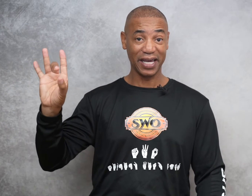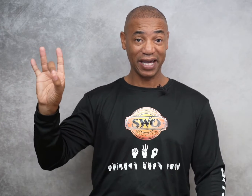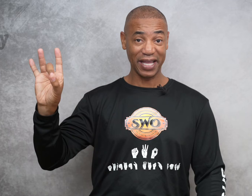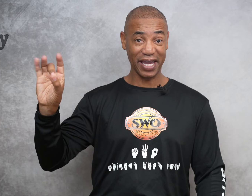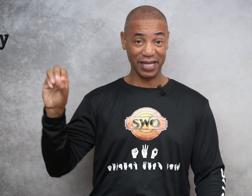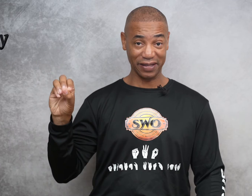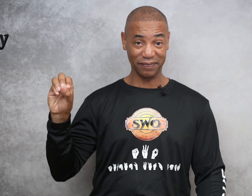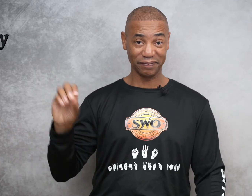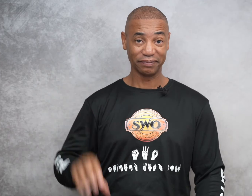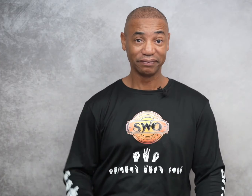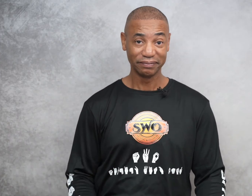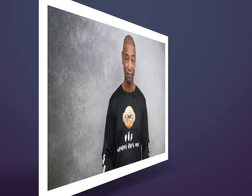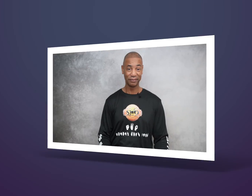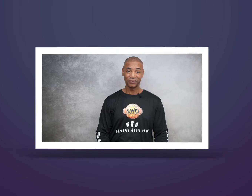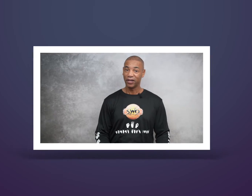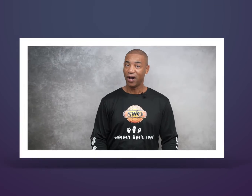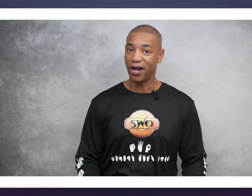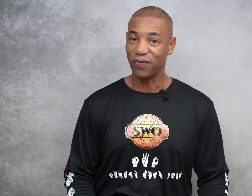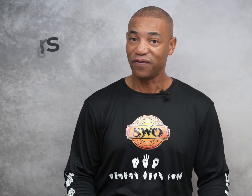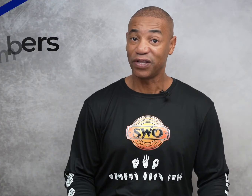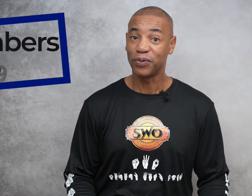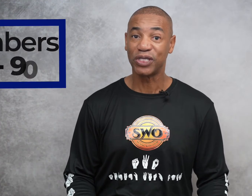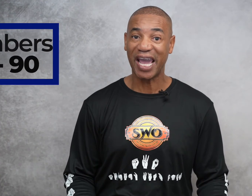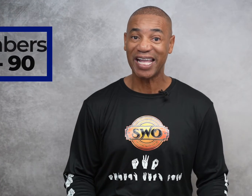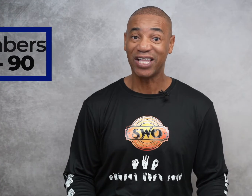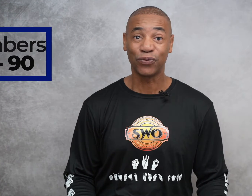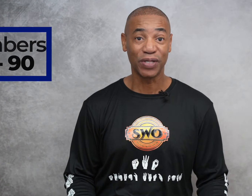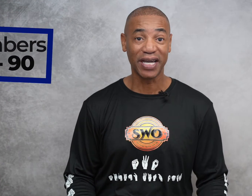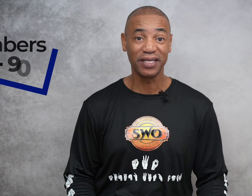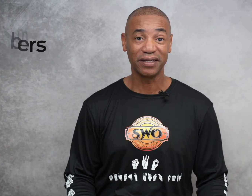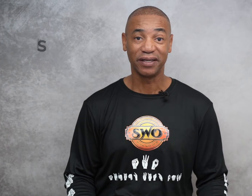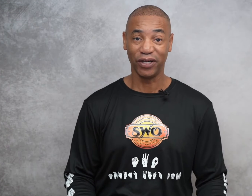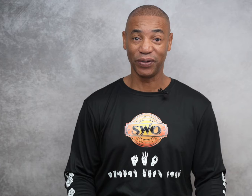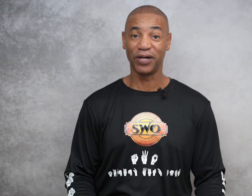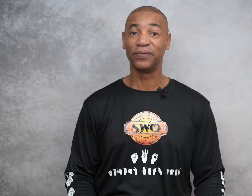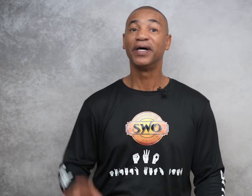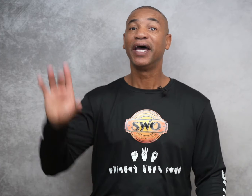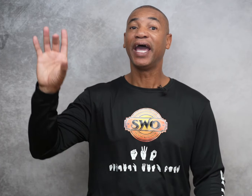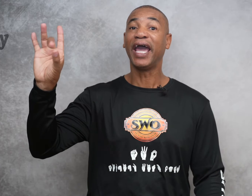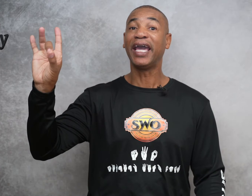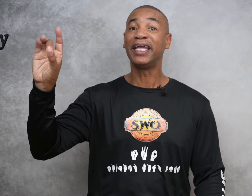and 80. Are you ready for numbers 90 through 90? Are